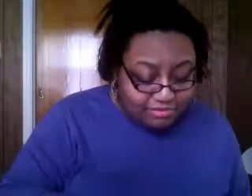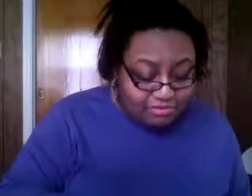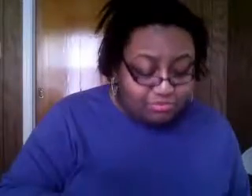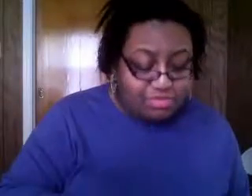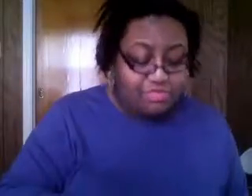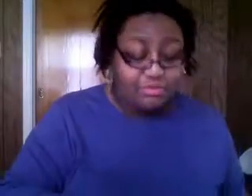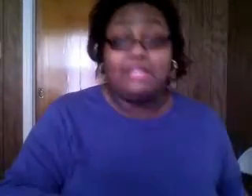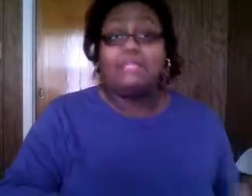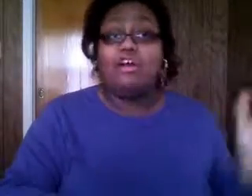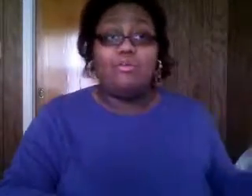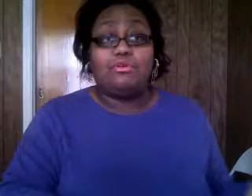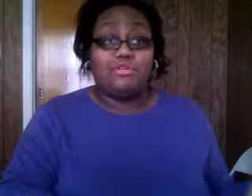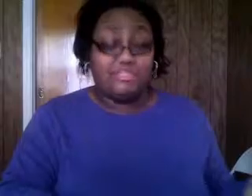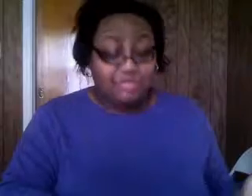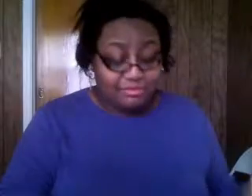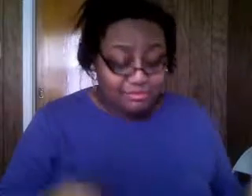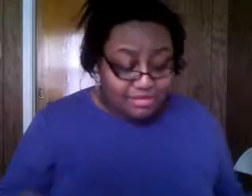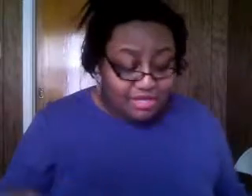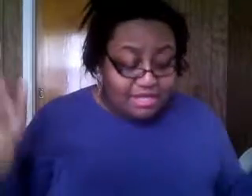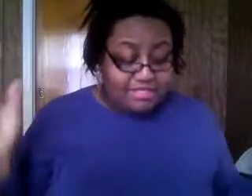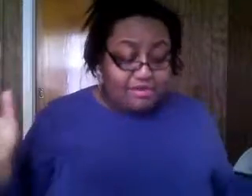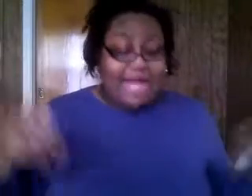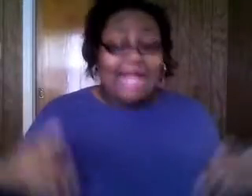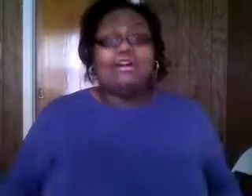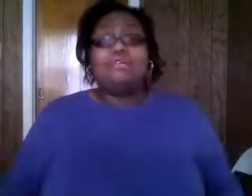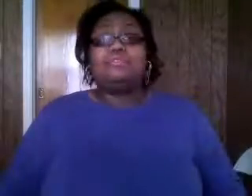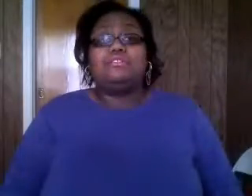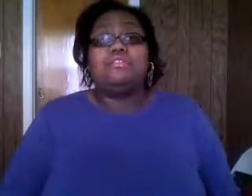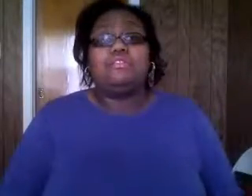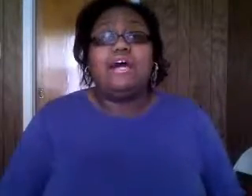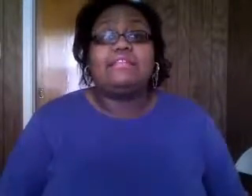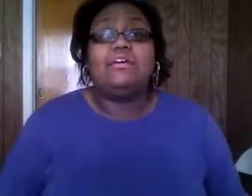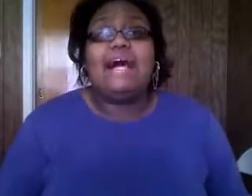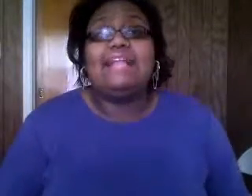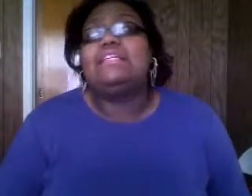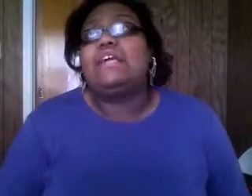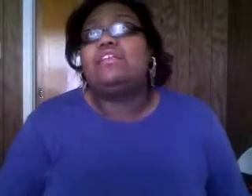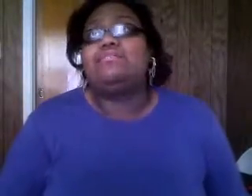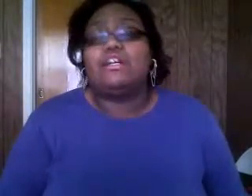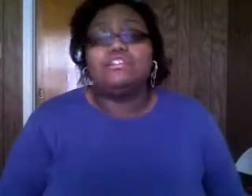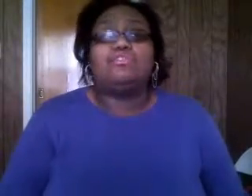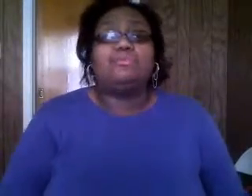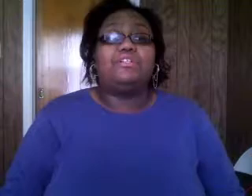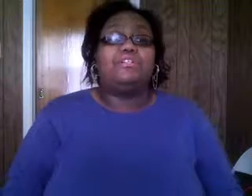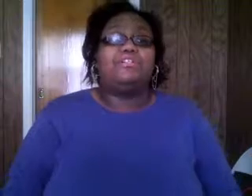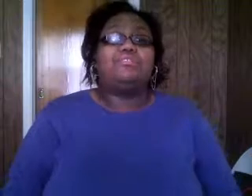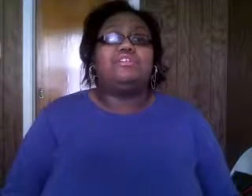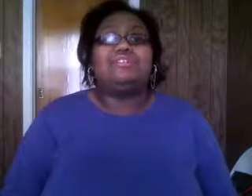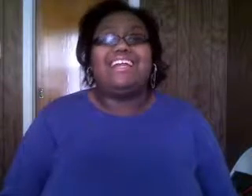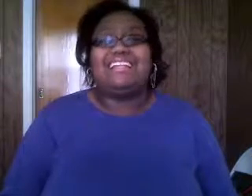school which is located in auburn gresham neighborhood so i thought that was good i thought i think eddie johnson is doing pretty good you can say he kind